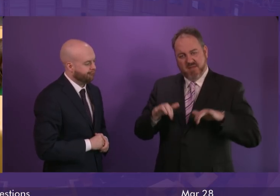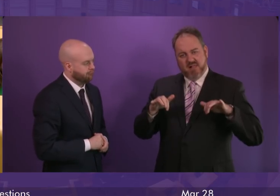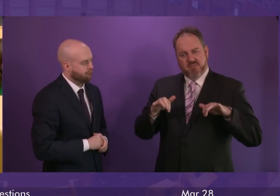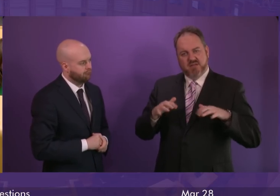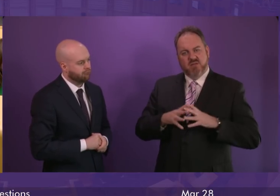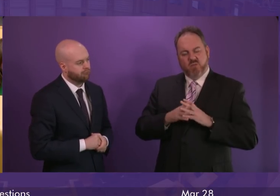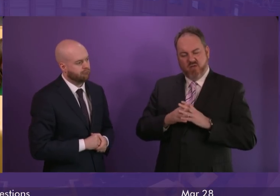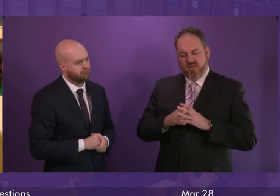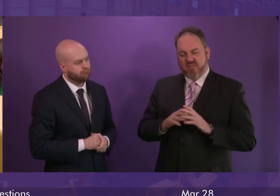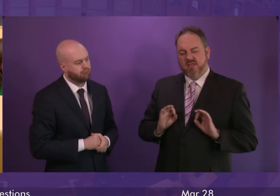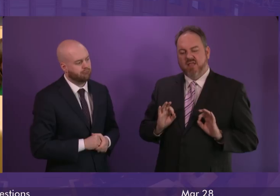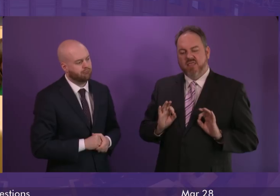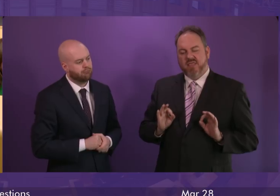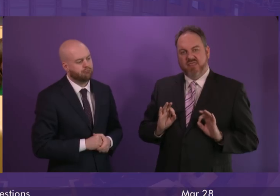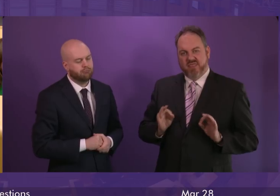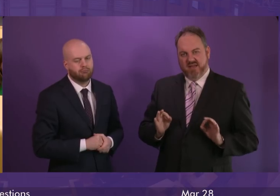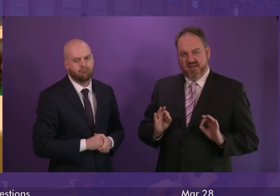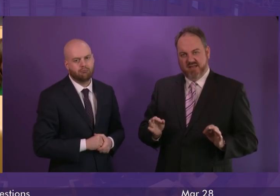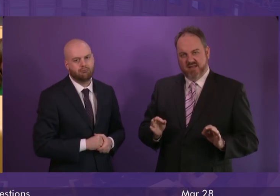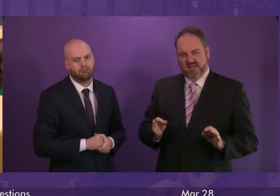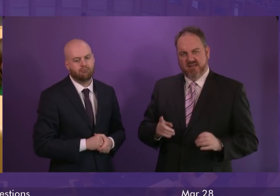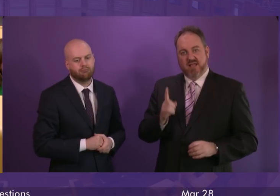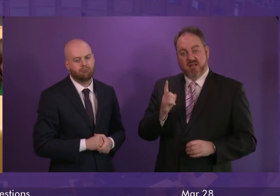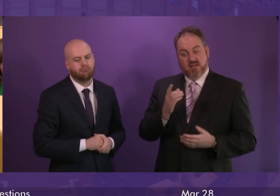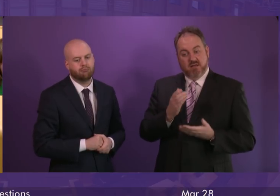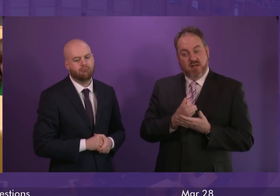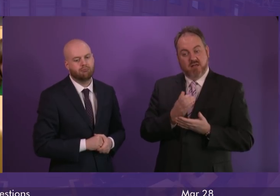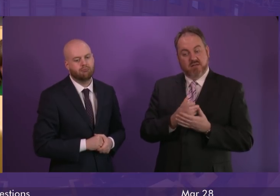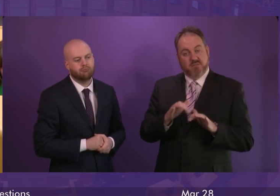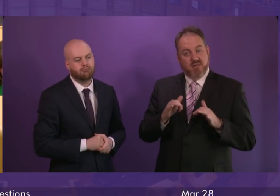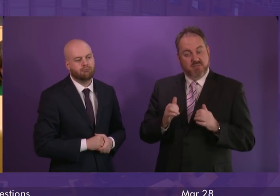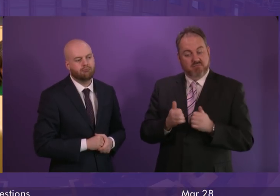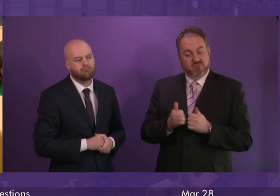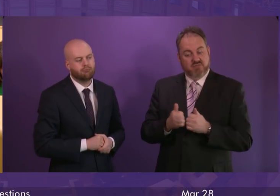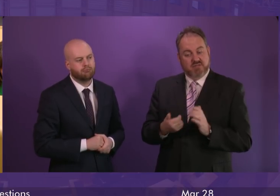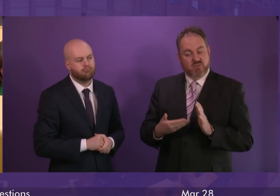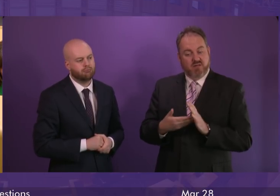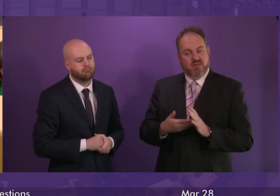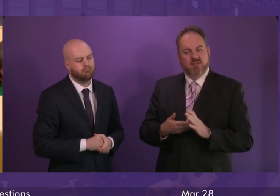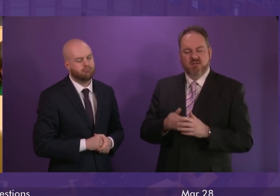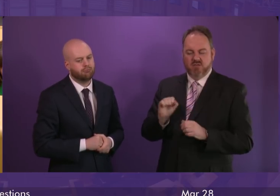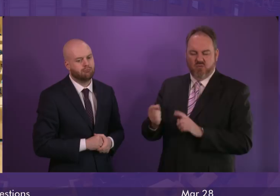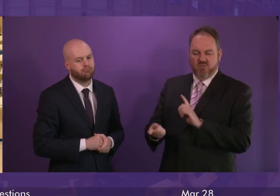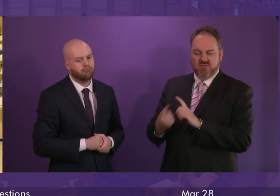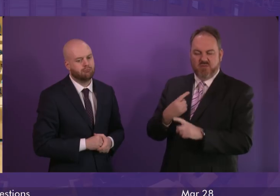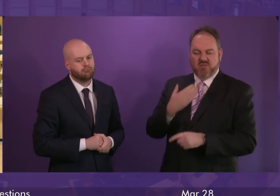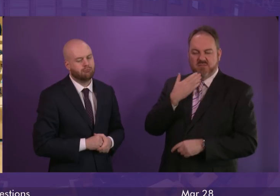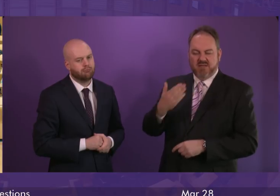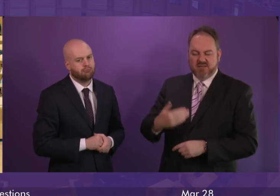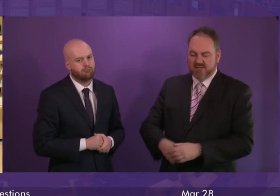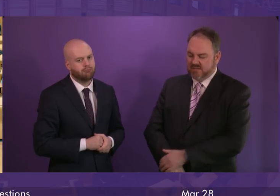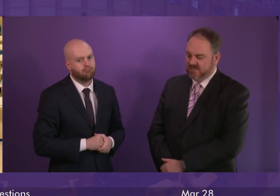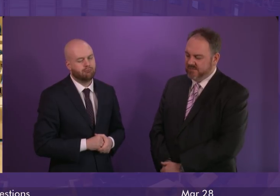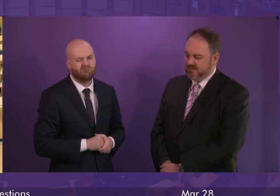worth nothing, and similarly the card of Parliament. How does the First Minister respond to that? First